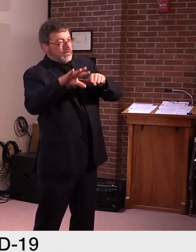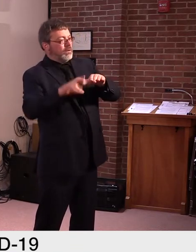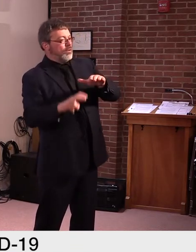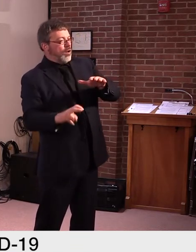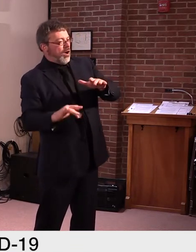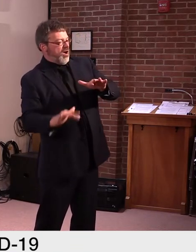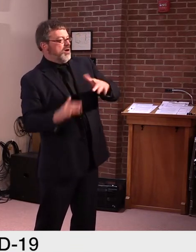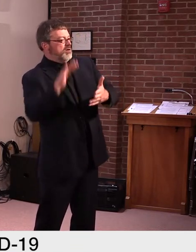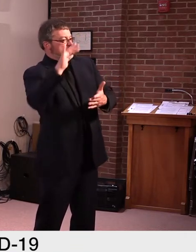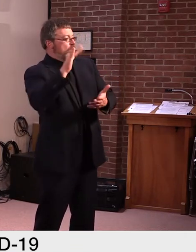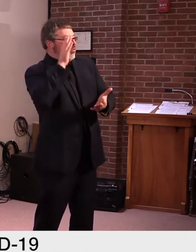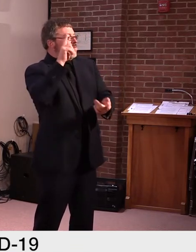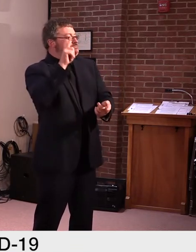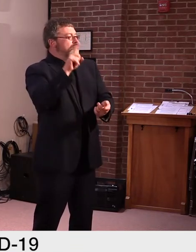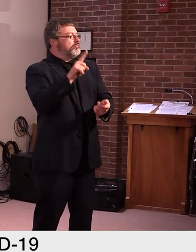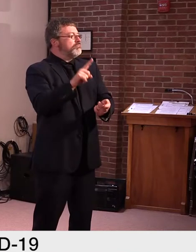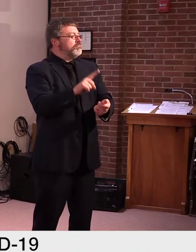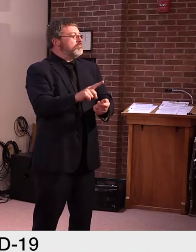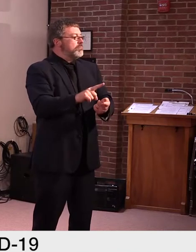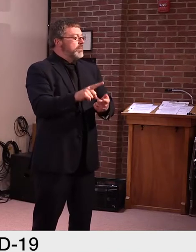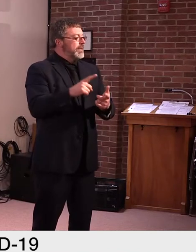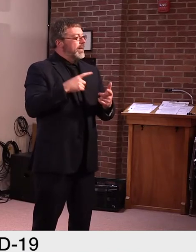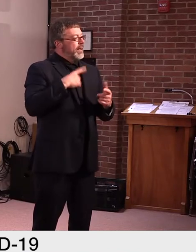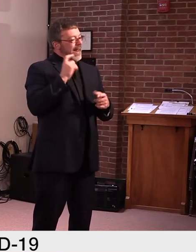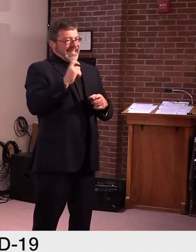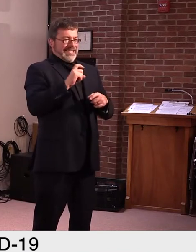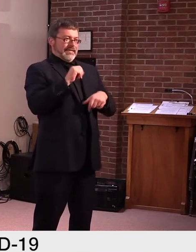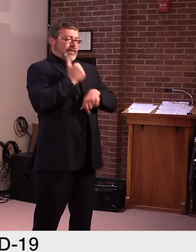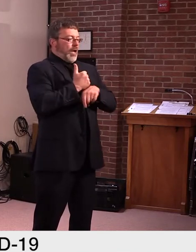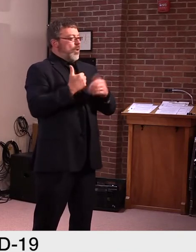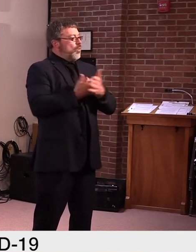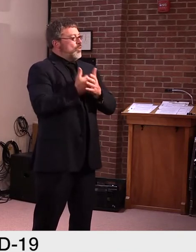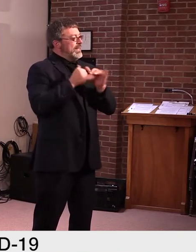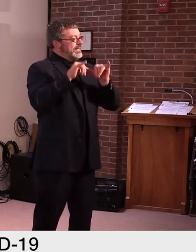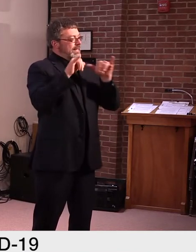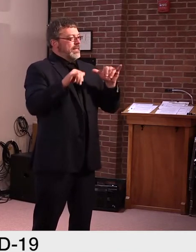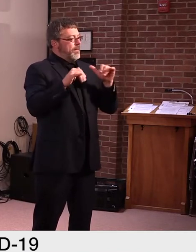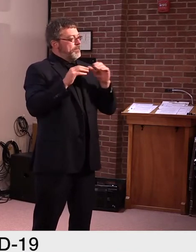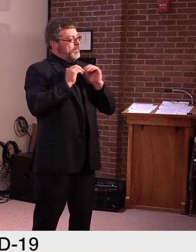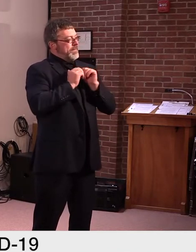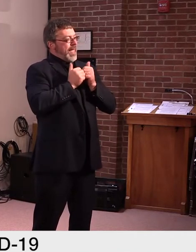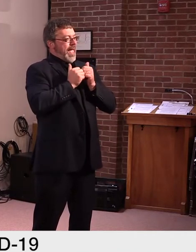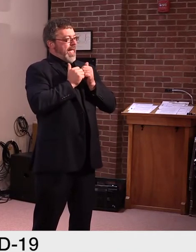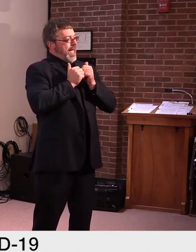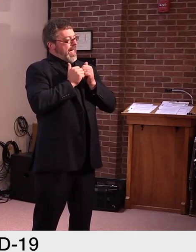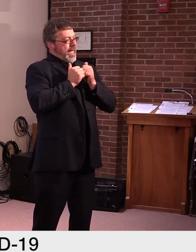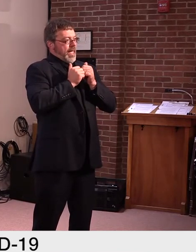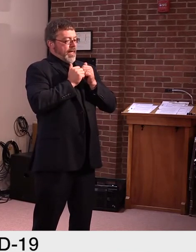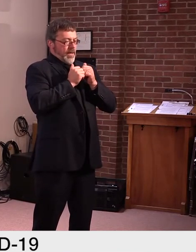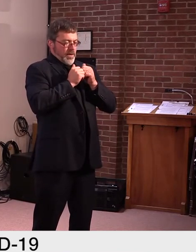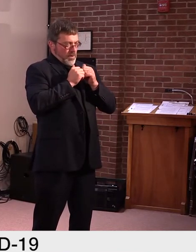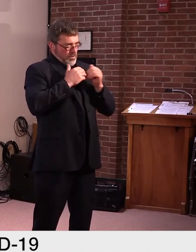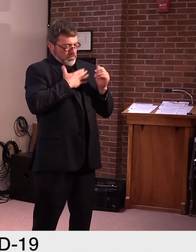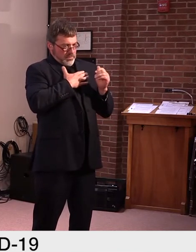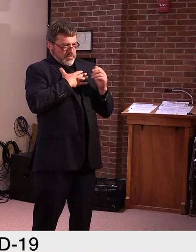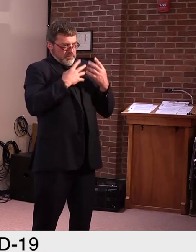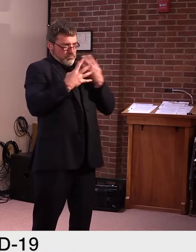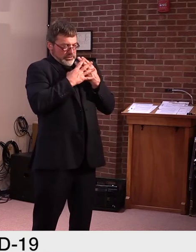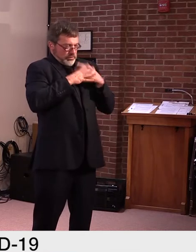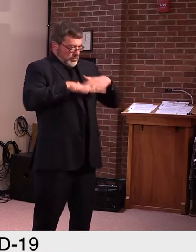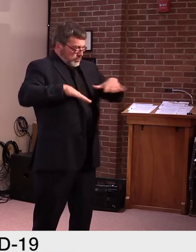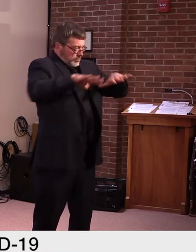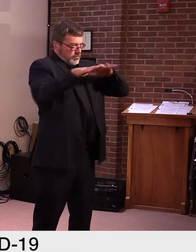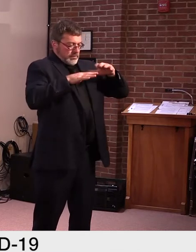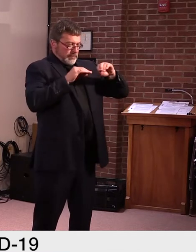uh, reconfigure our facilities up here as, uh, in this COVID environment,